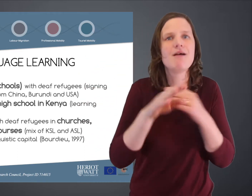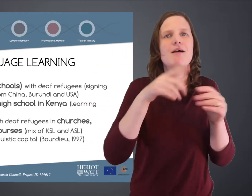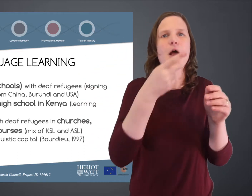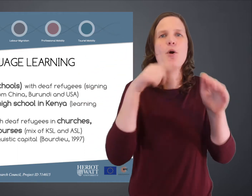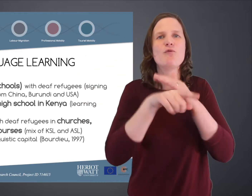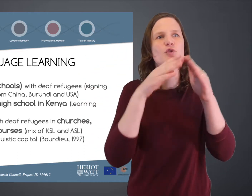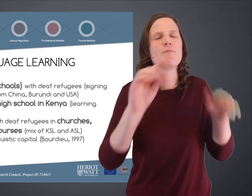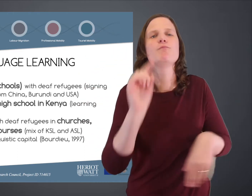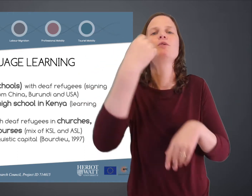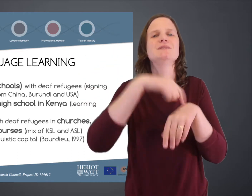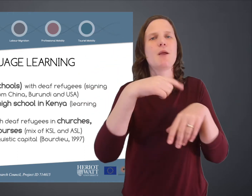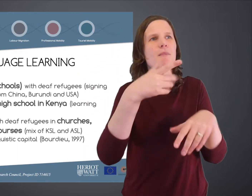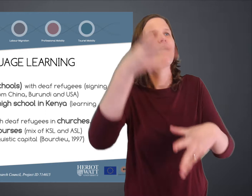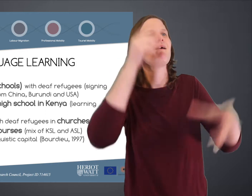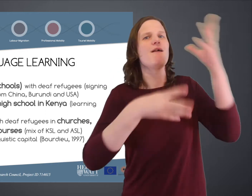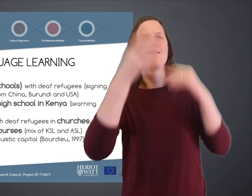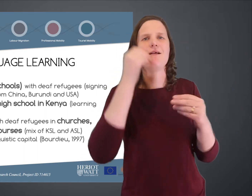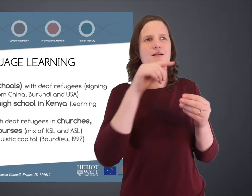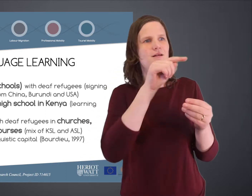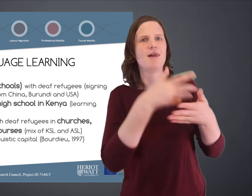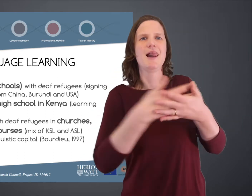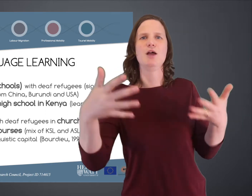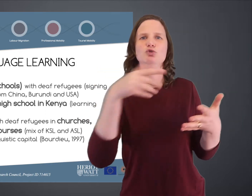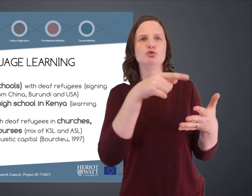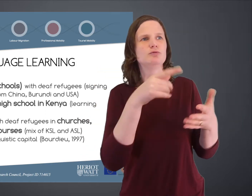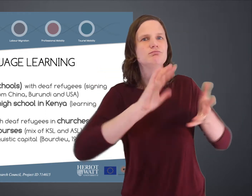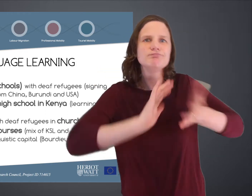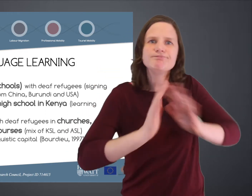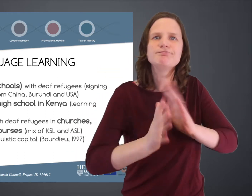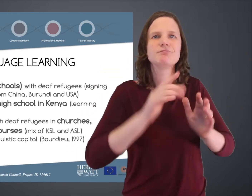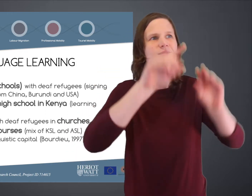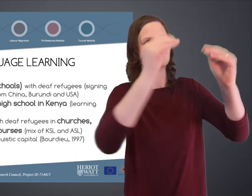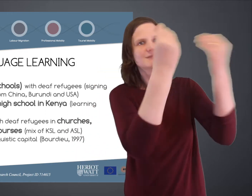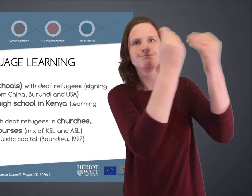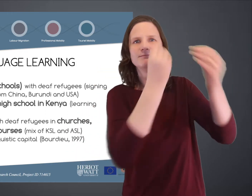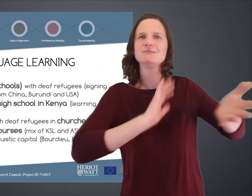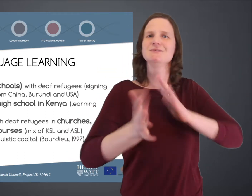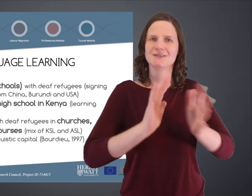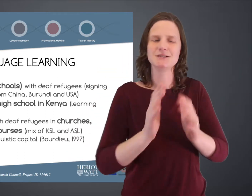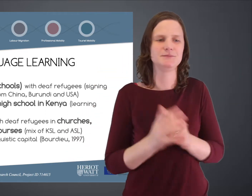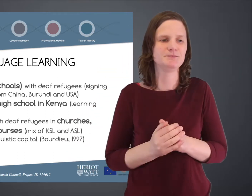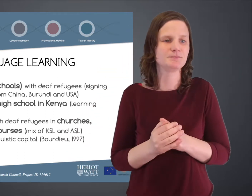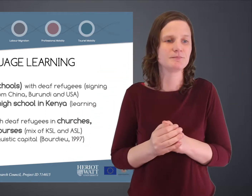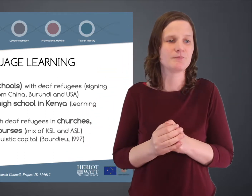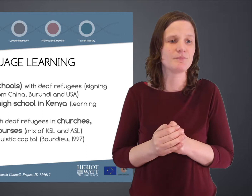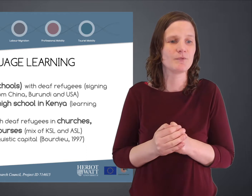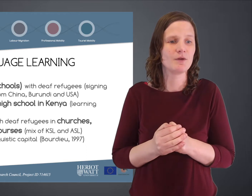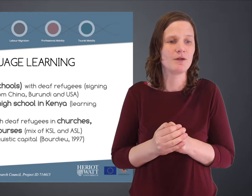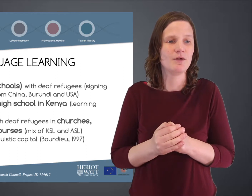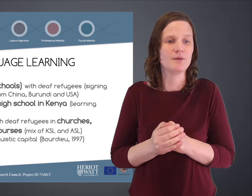camp. And then moving to Kakuma, they started to receive education in sign language, perhaps for the first time for many of